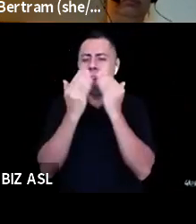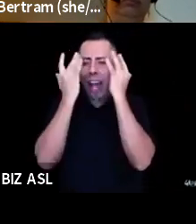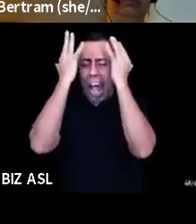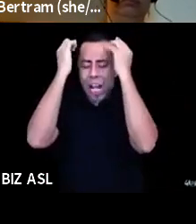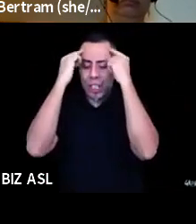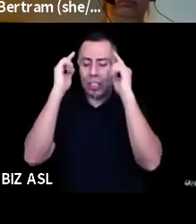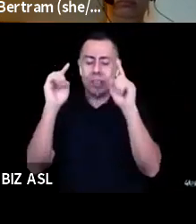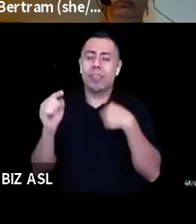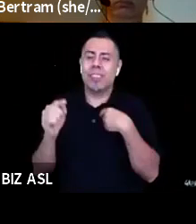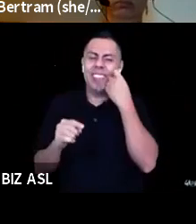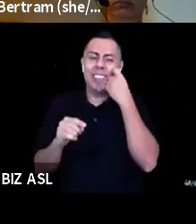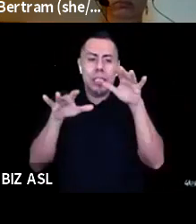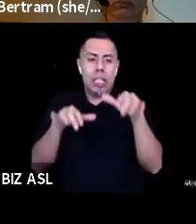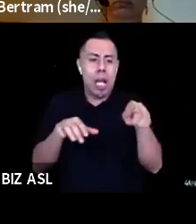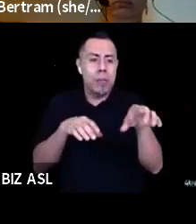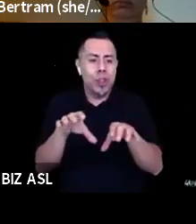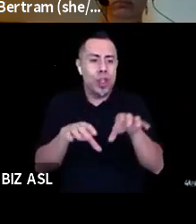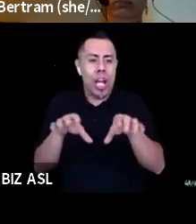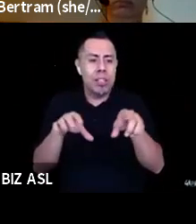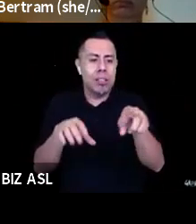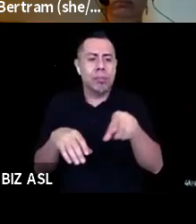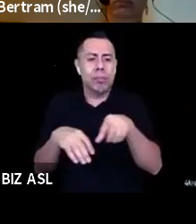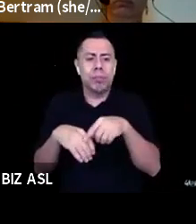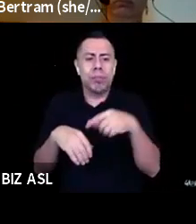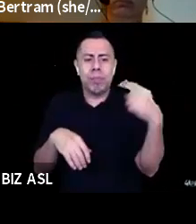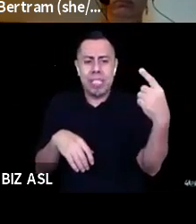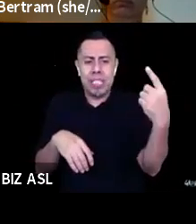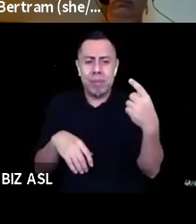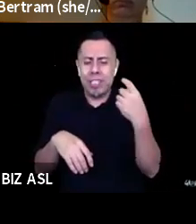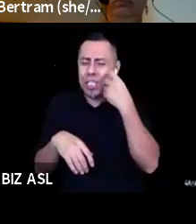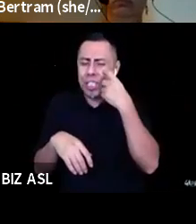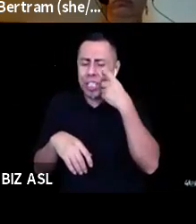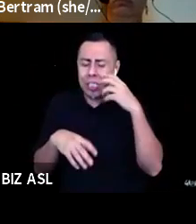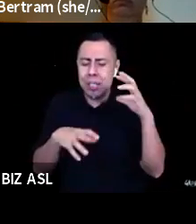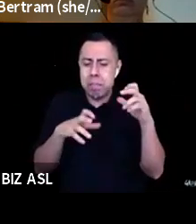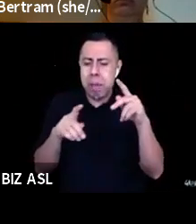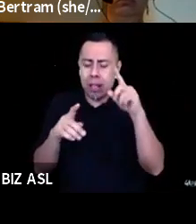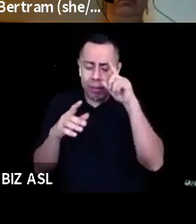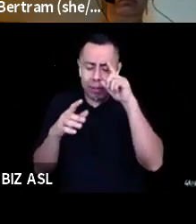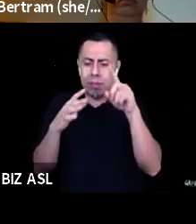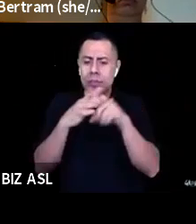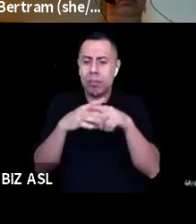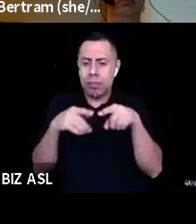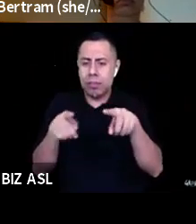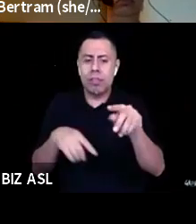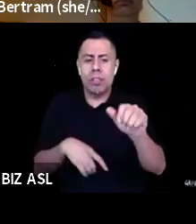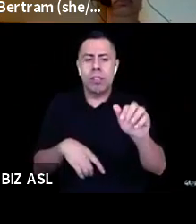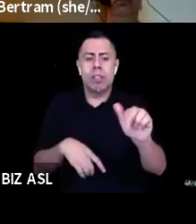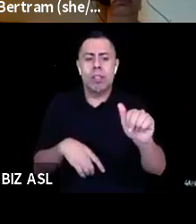chat a second ago, um, something that just came back into my mind, Tara, what you were talking about. Um, is that I once had a